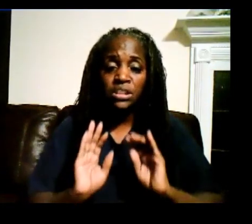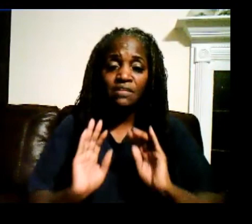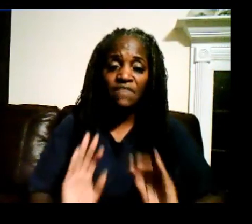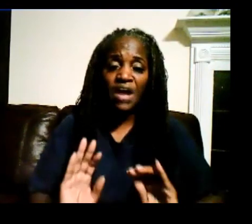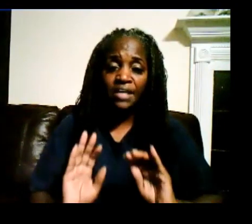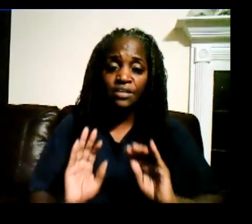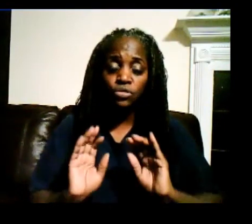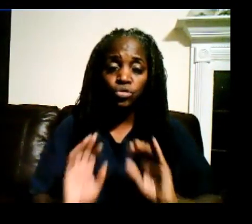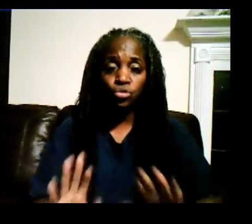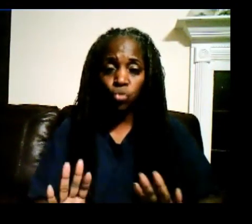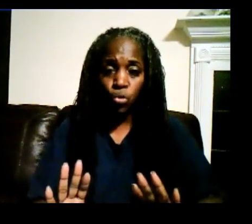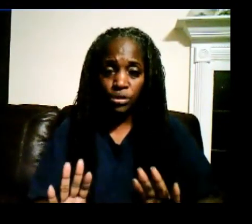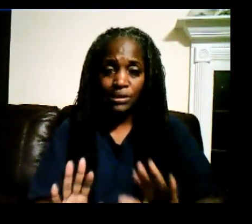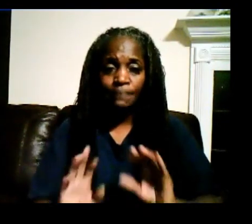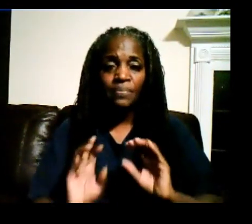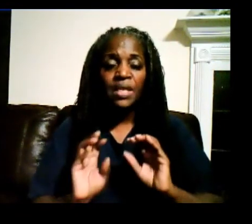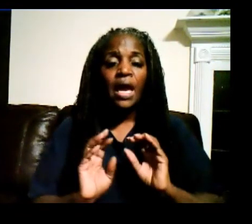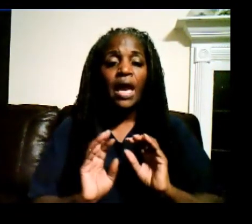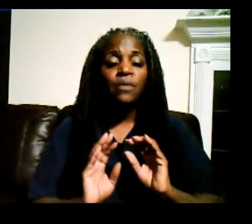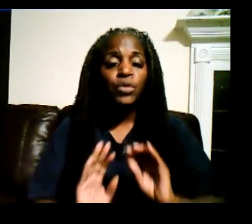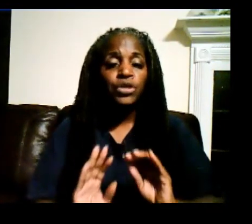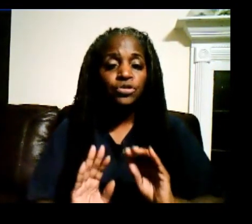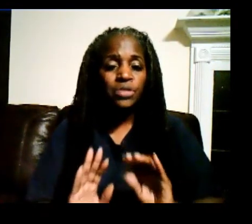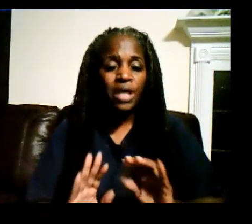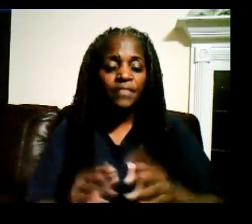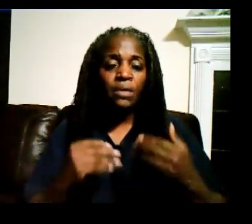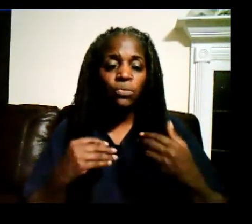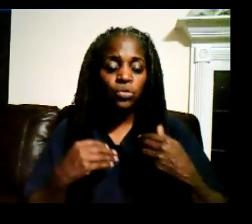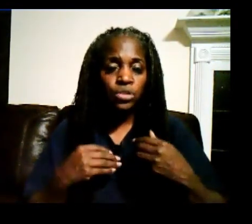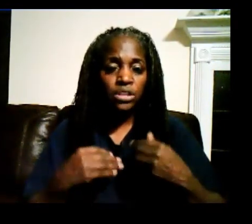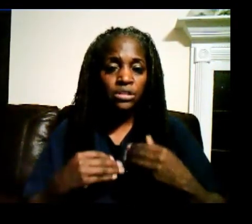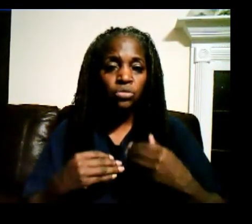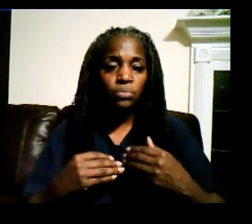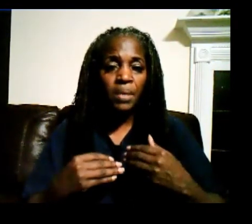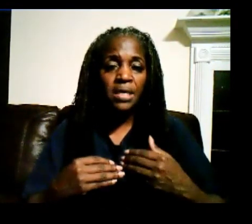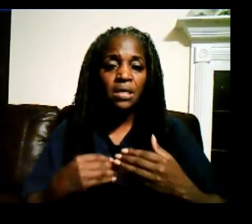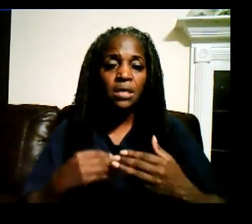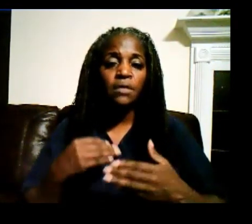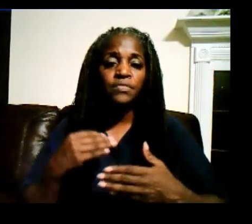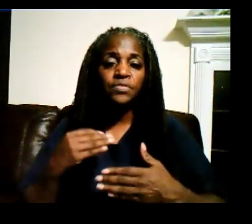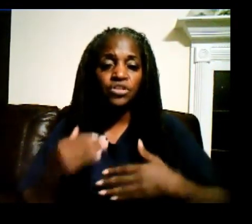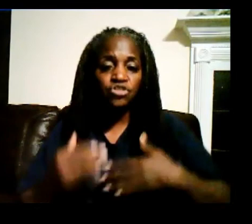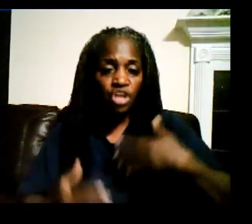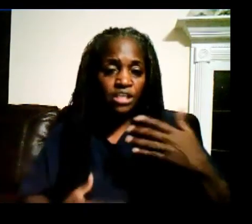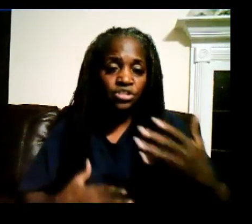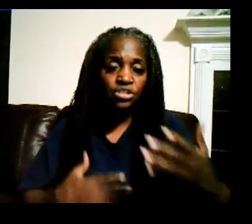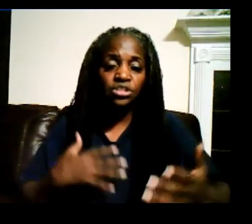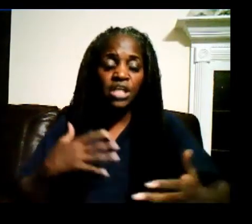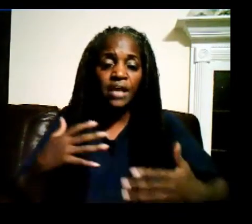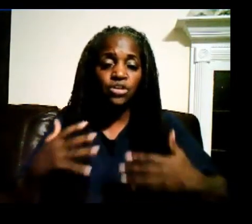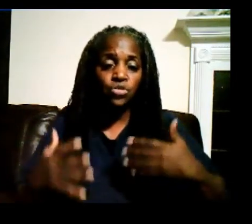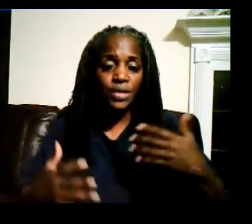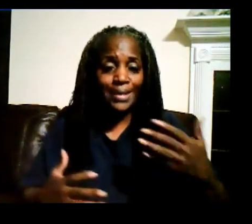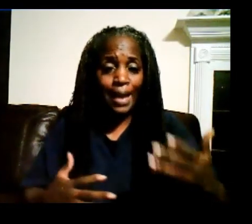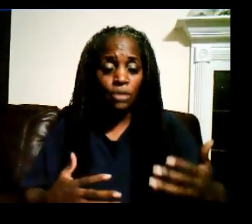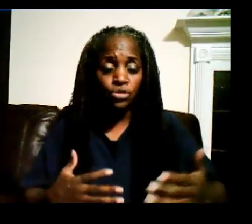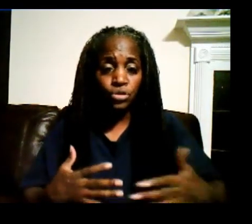divine source. And when you do that, that will tend to make the changes that you encounter